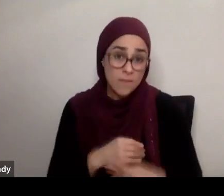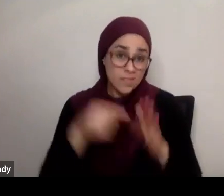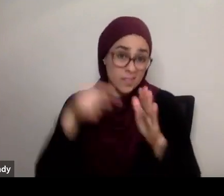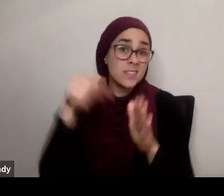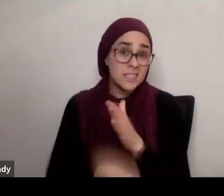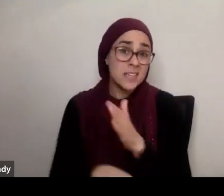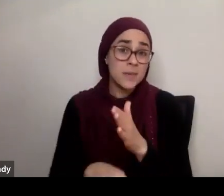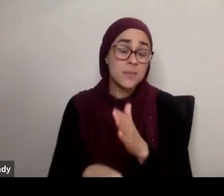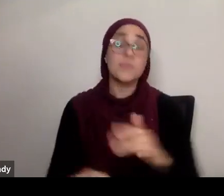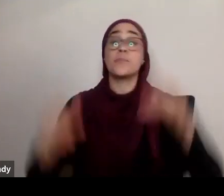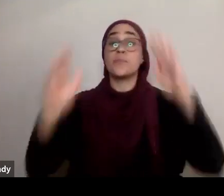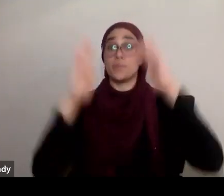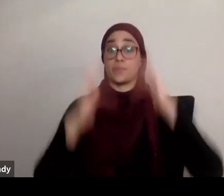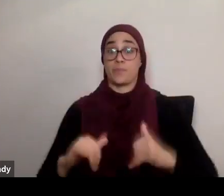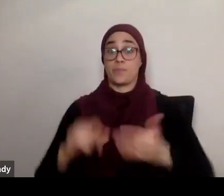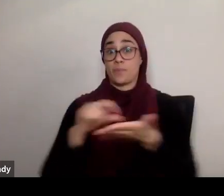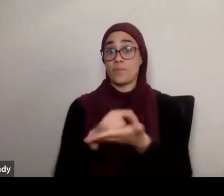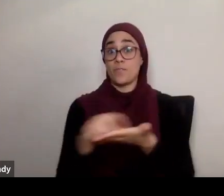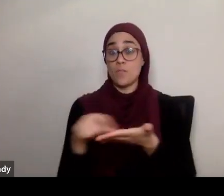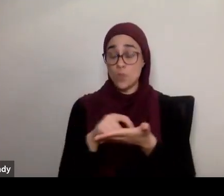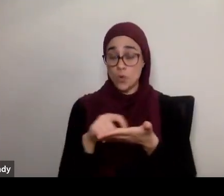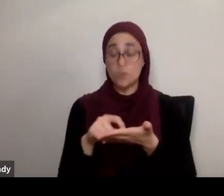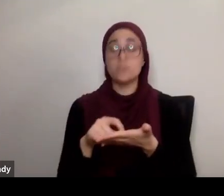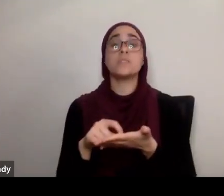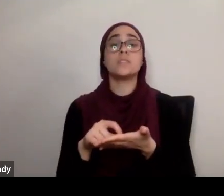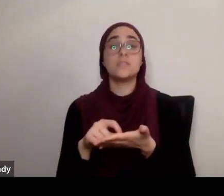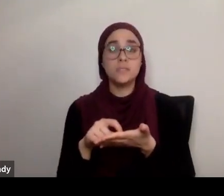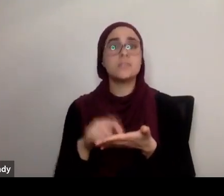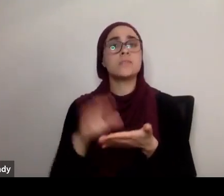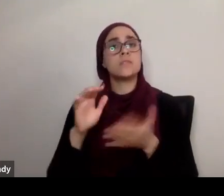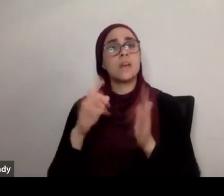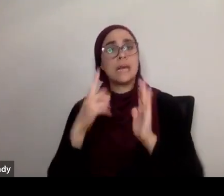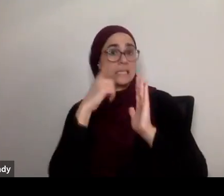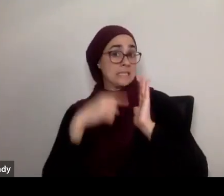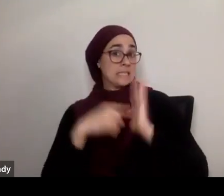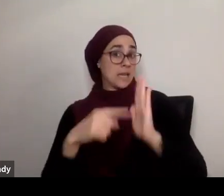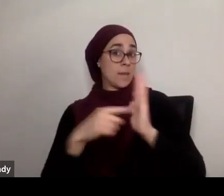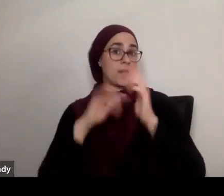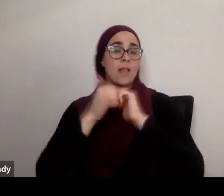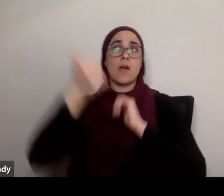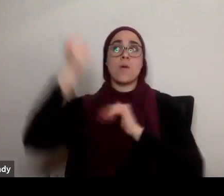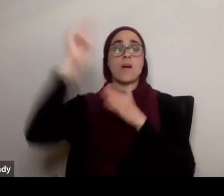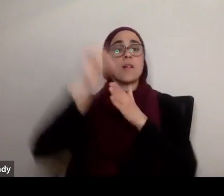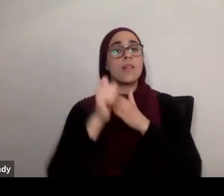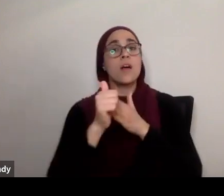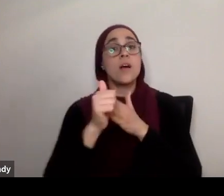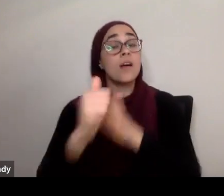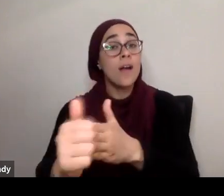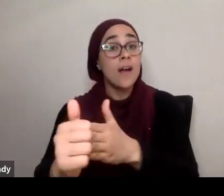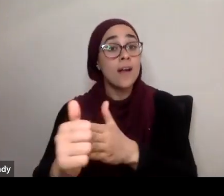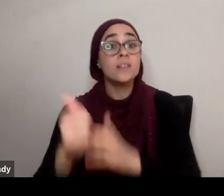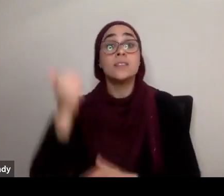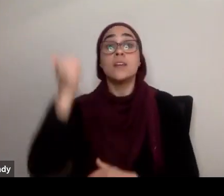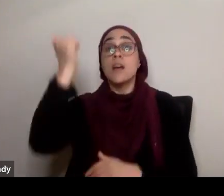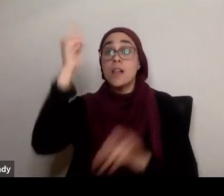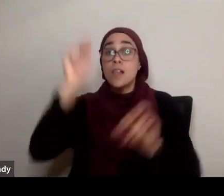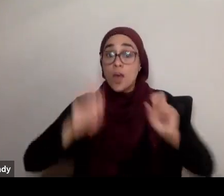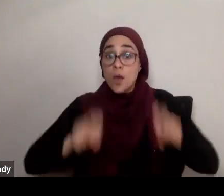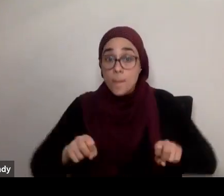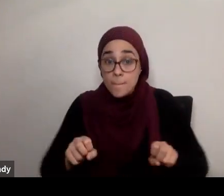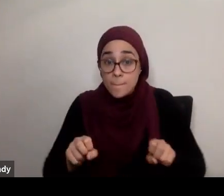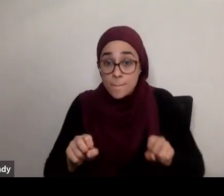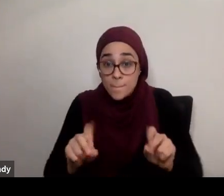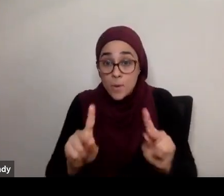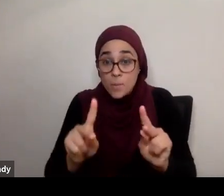And the Rizid Allah subhanahu wa'ala, to give you an example of how he guides, this is an example of how he guides, it is he who allows, imagine a